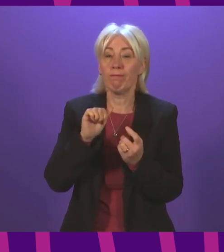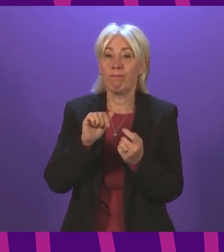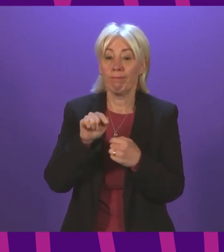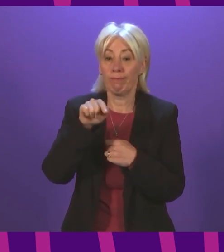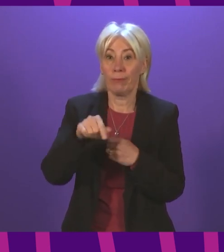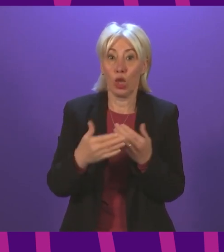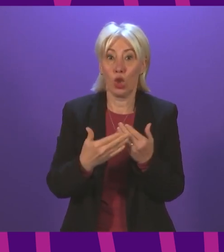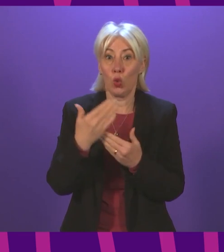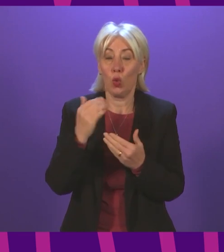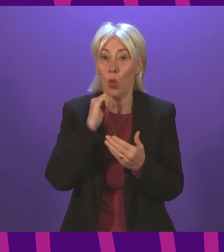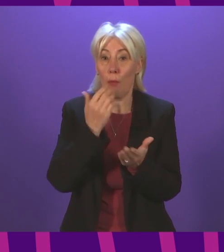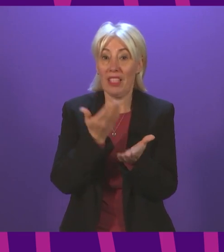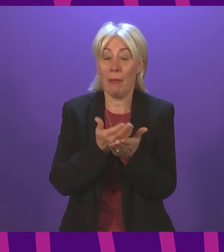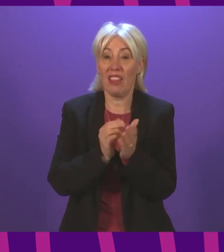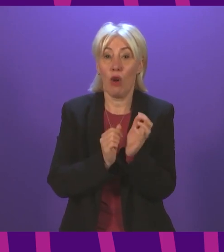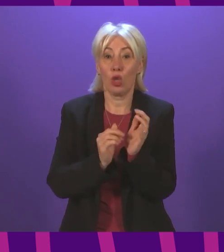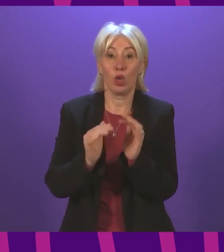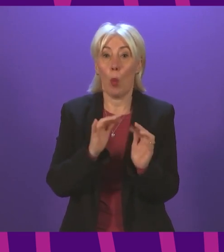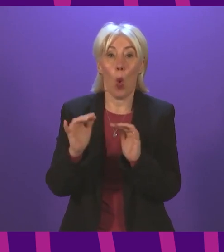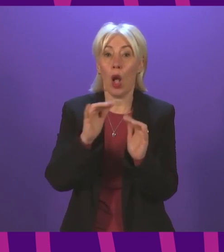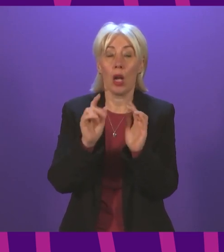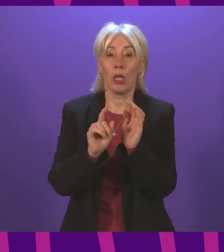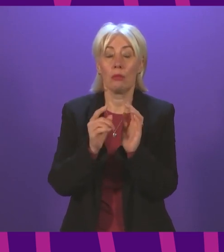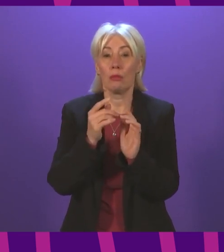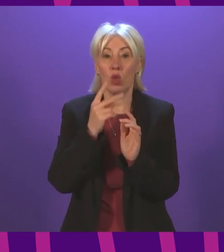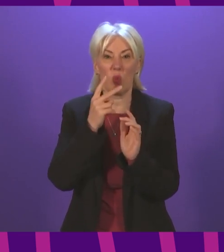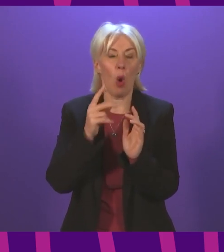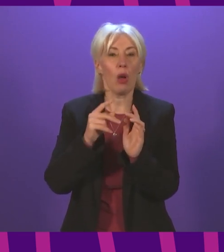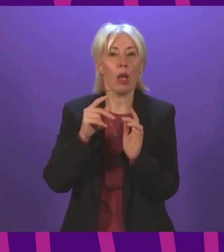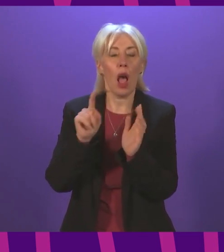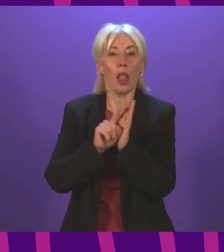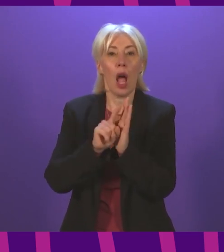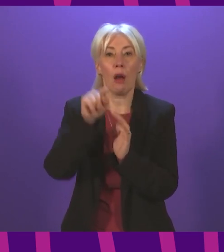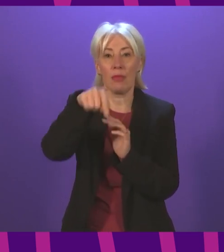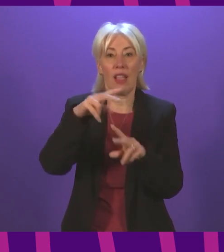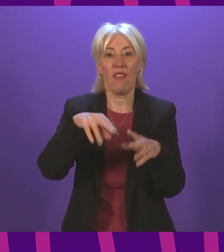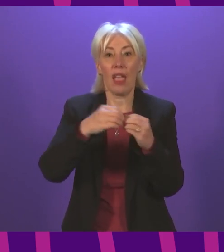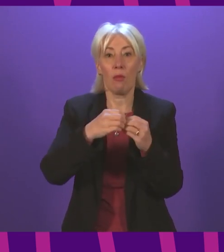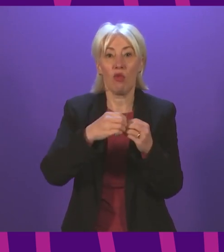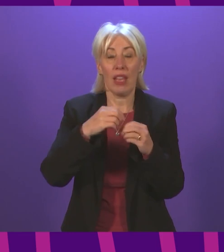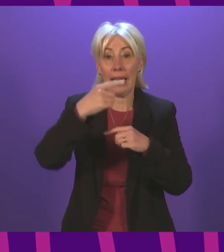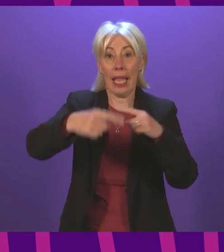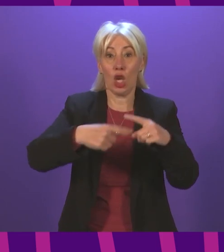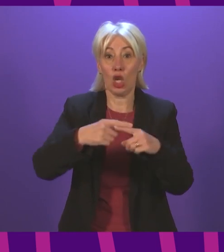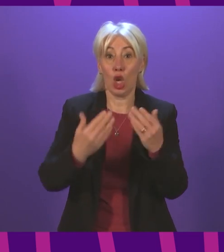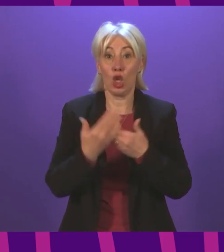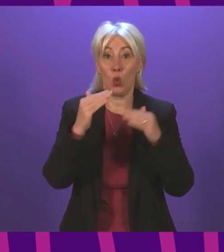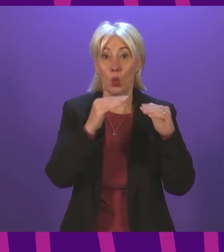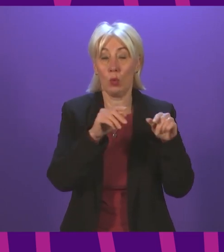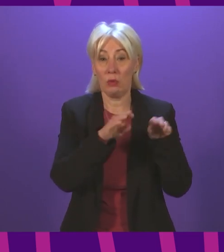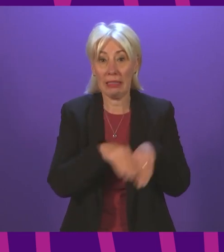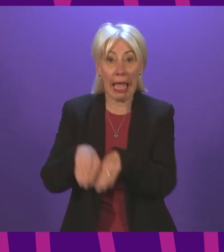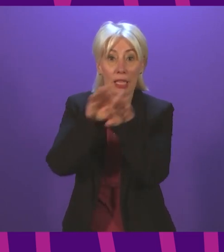demand for smoke alarms ahead of the 1st of February next year, when the new standard is due to come into force.